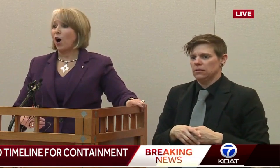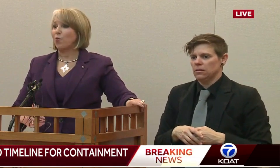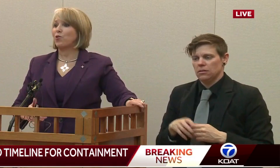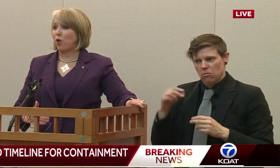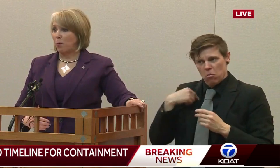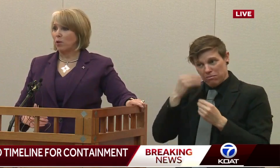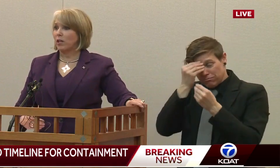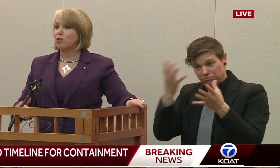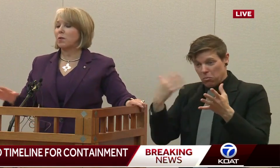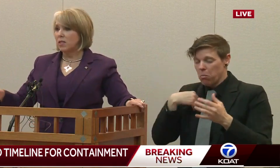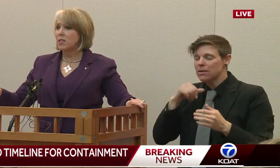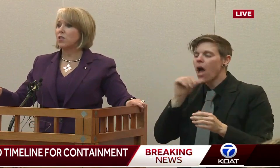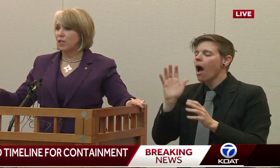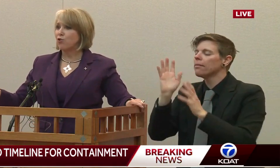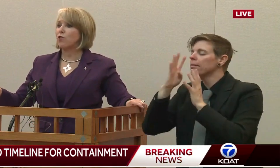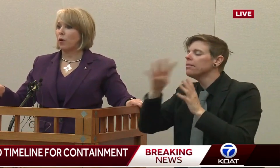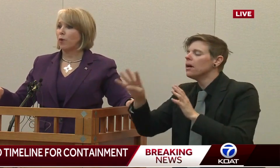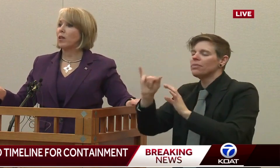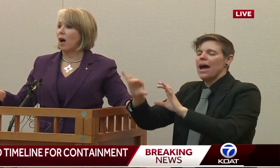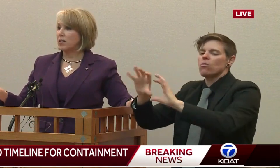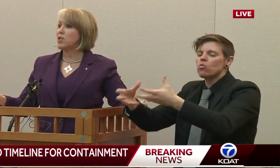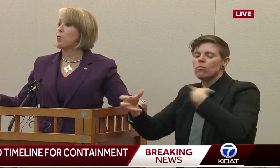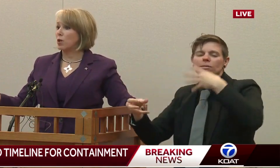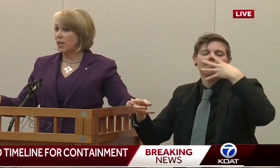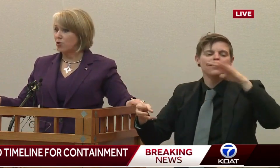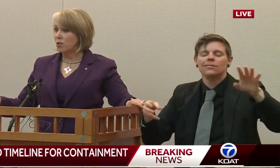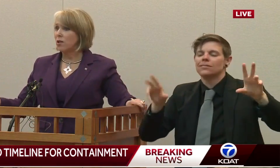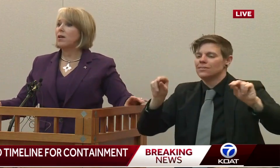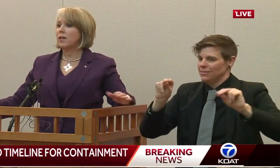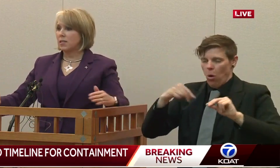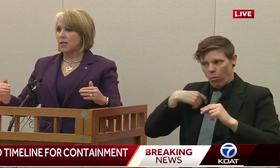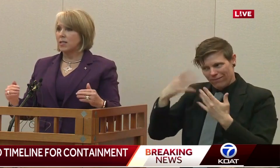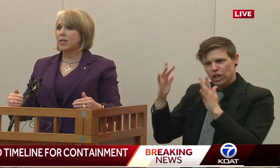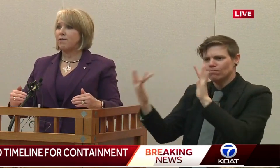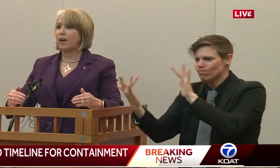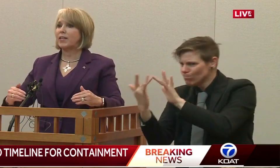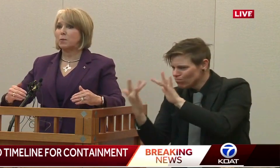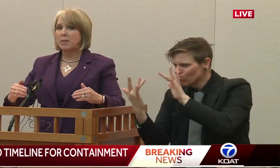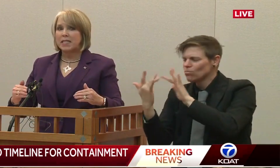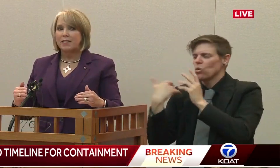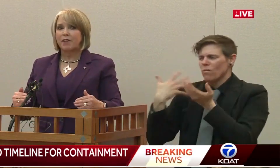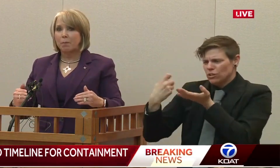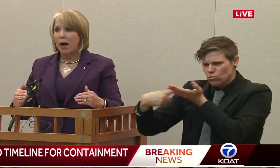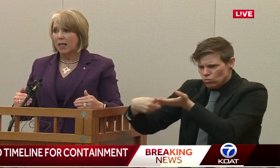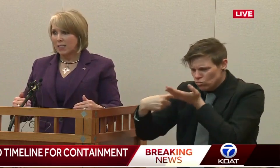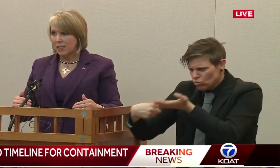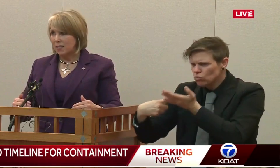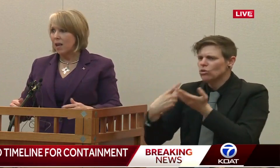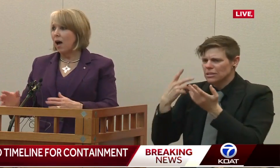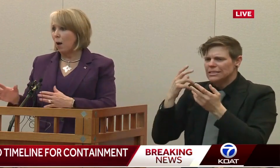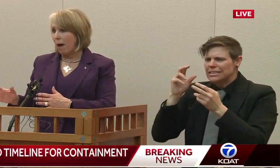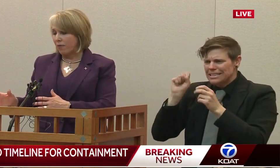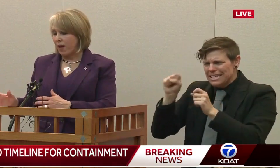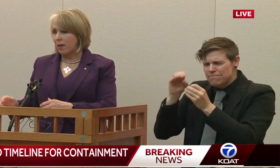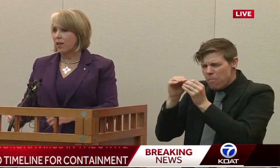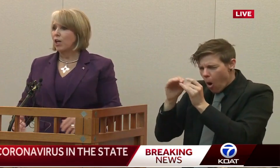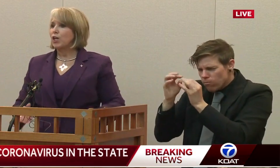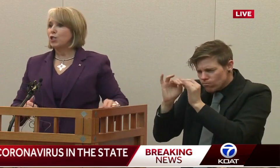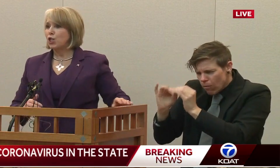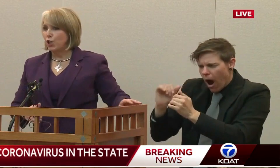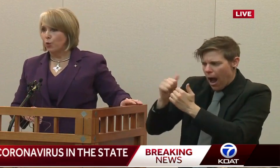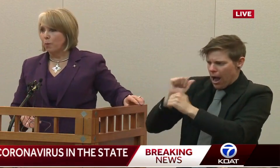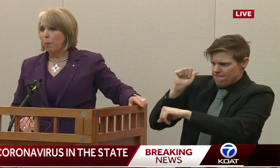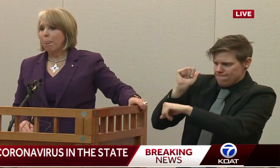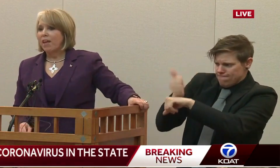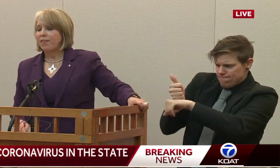with tribal leaders, but this is an issue that we realize needs more attention and is going to need very specific policies about that.